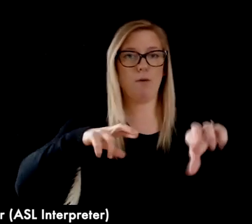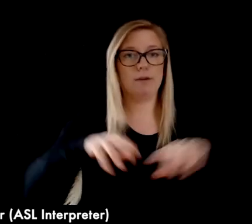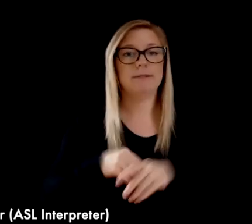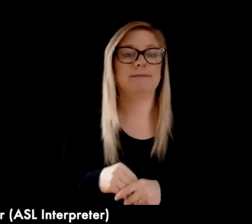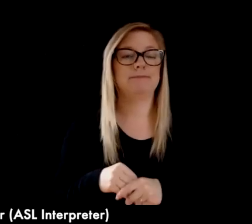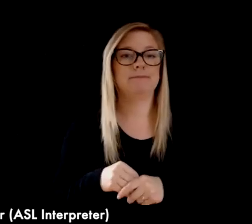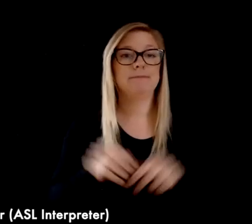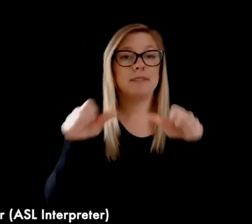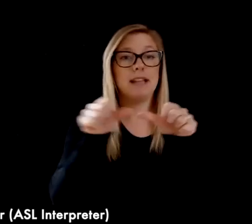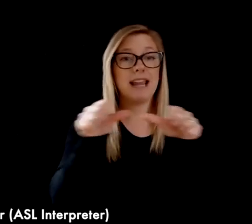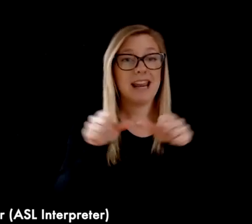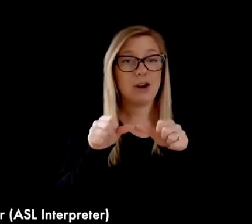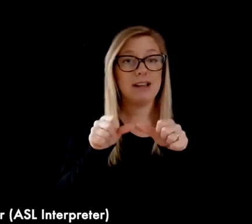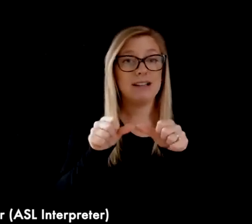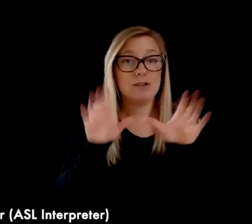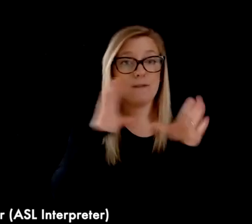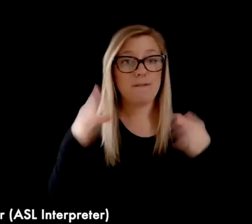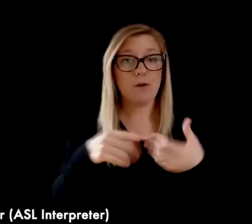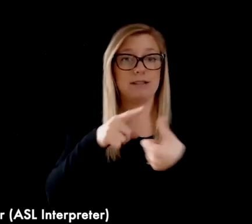advanced manufacturing, agricultural,